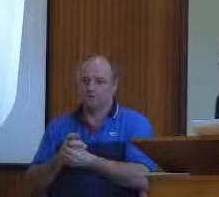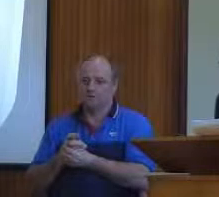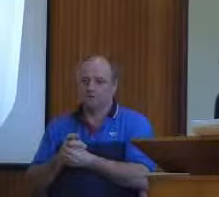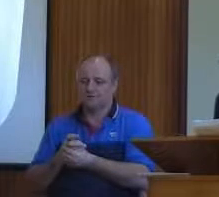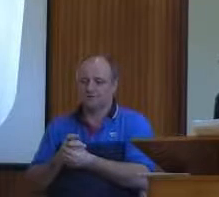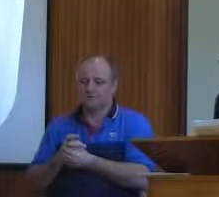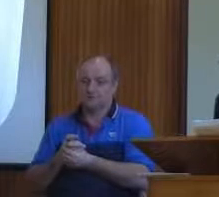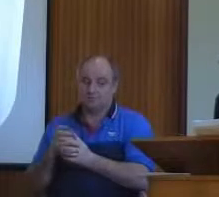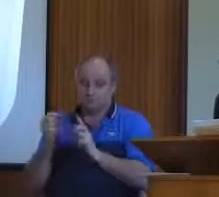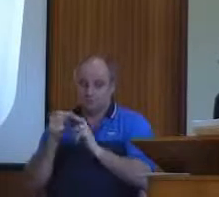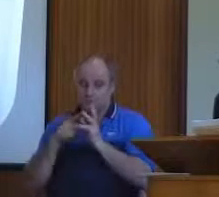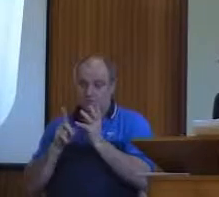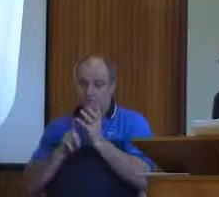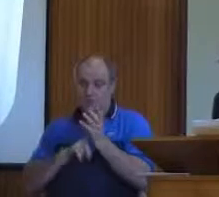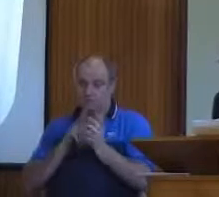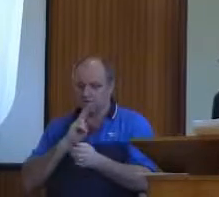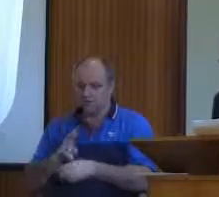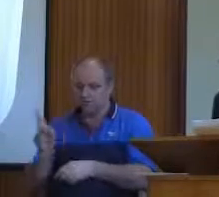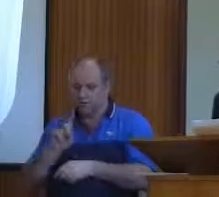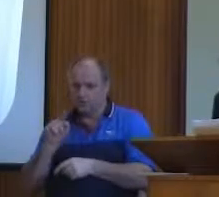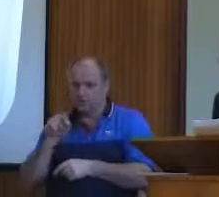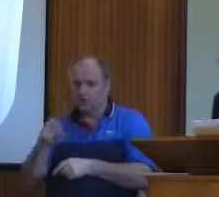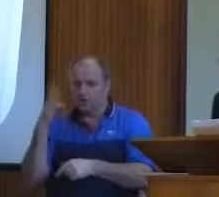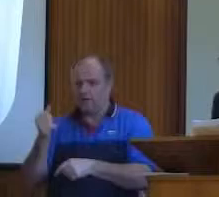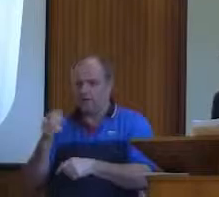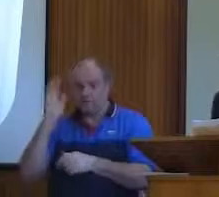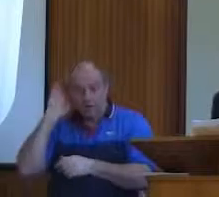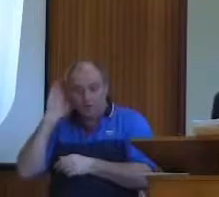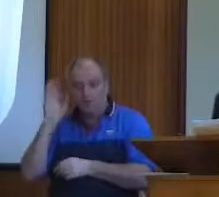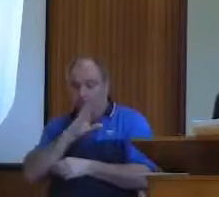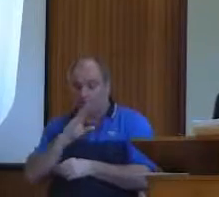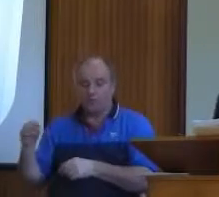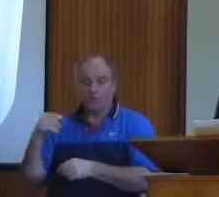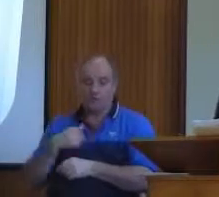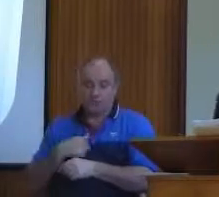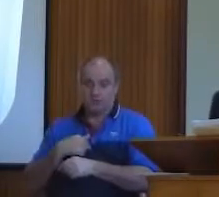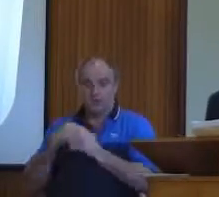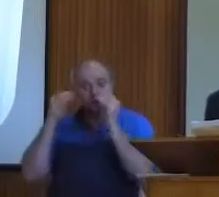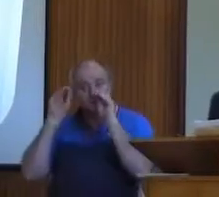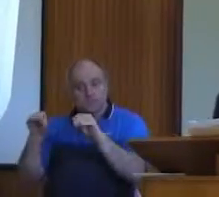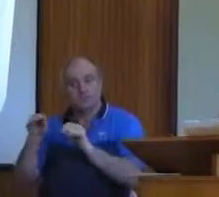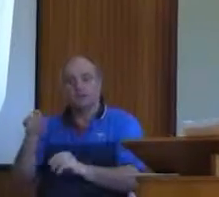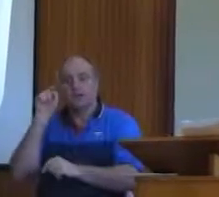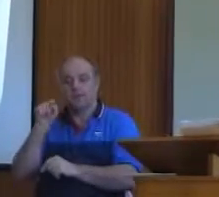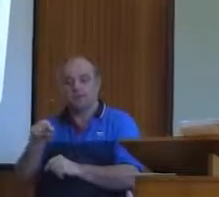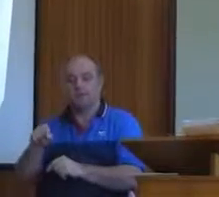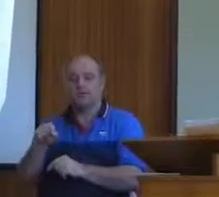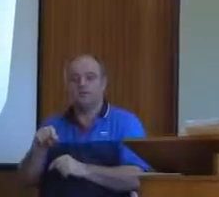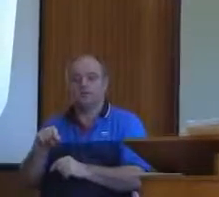says Paul. Teach that to faithful men, who in turn, can teach